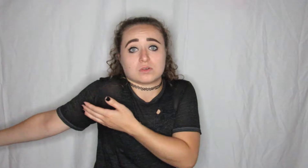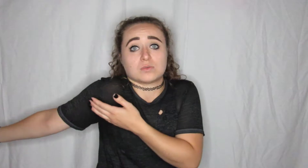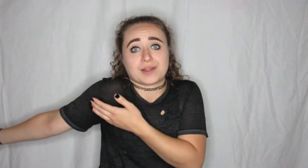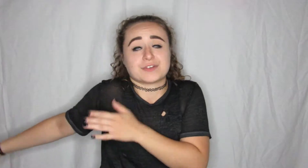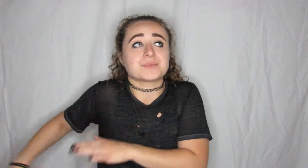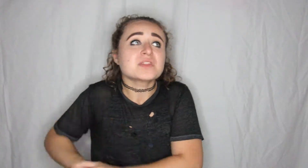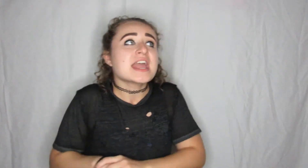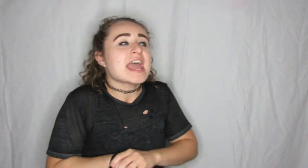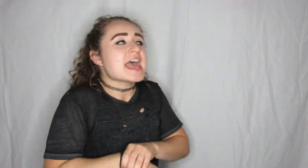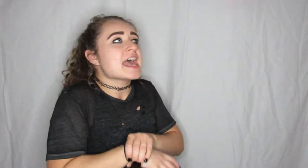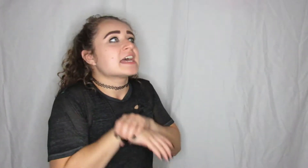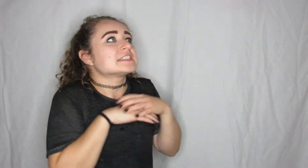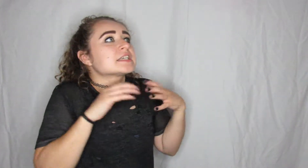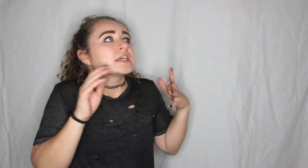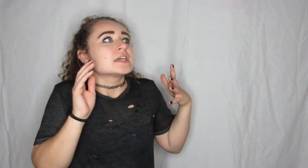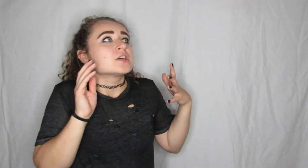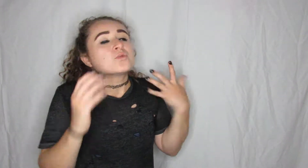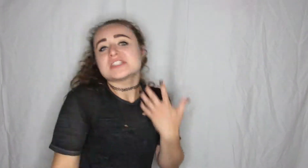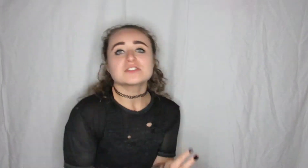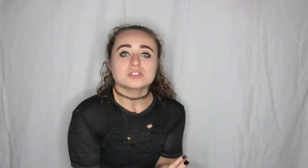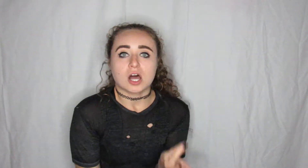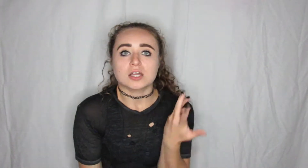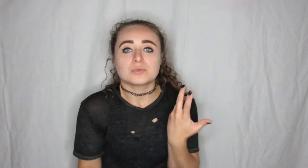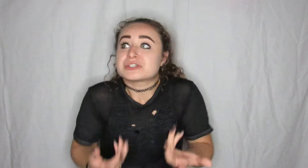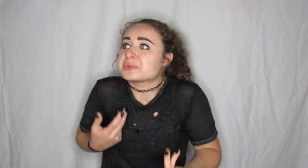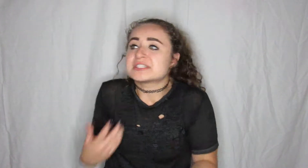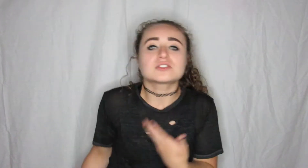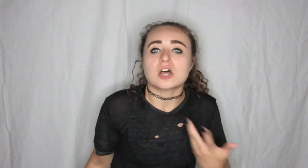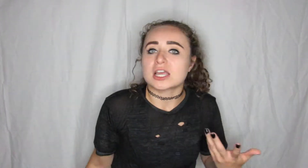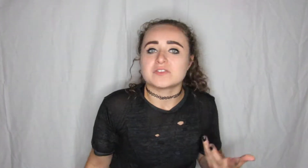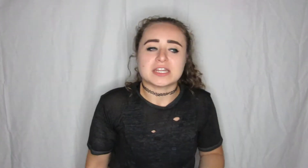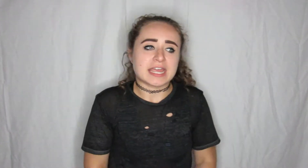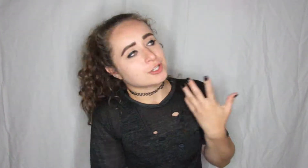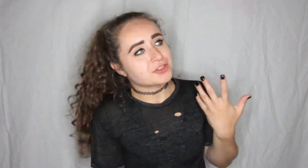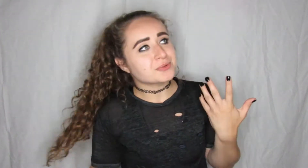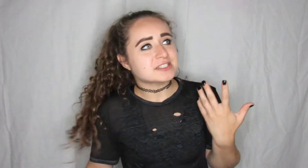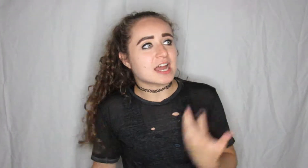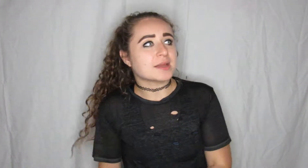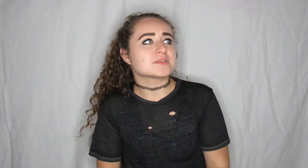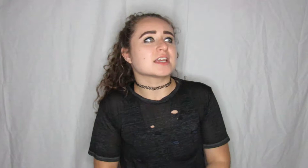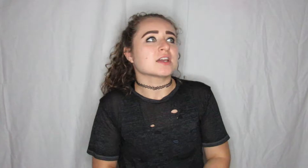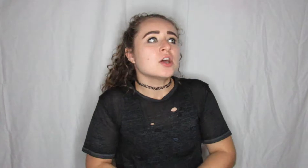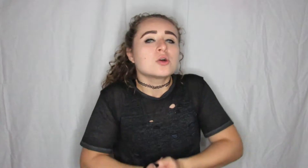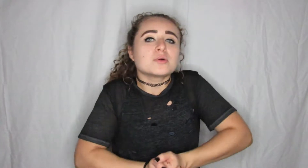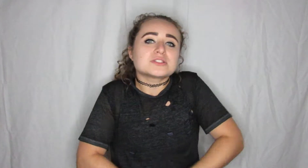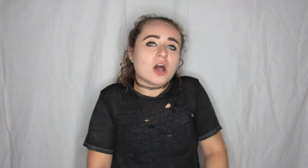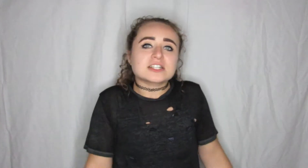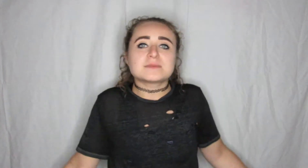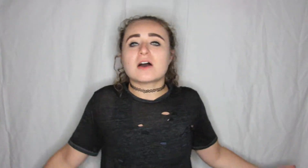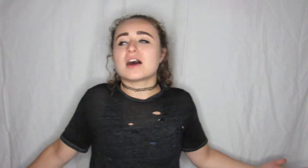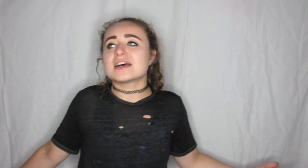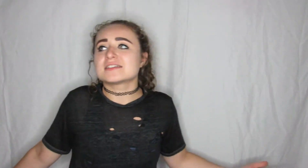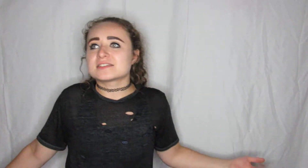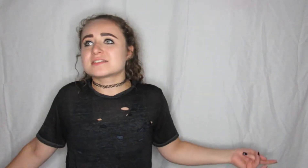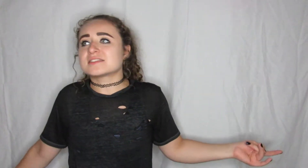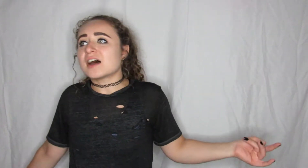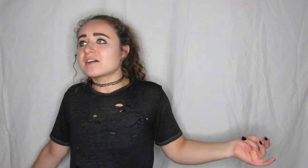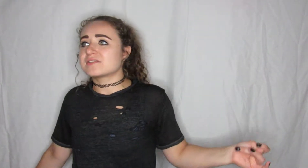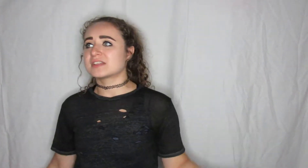school whatever and we still talk we still talk every day there was times like we talked about us and stuff and